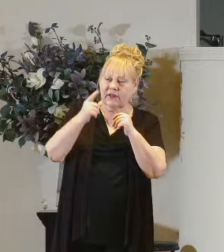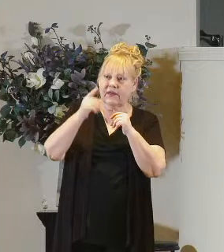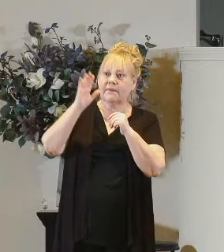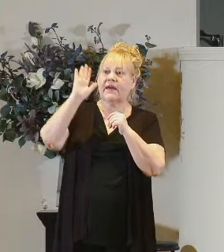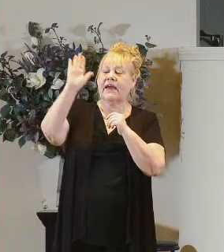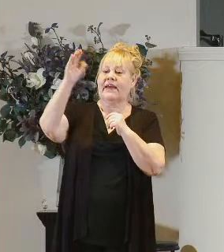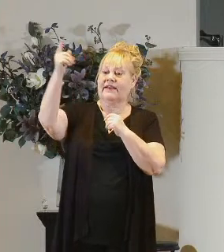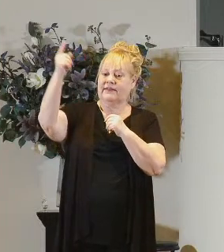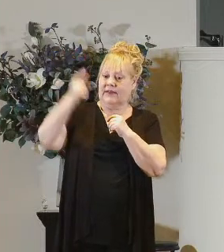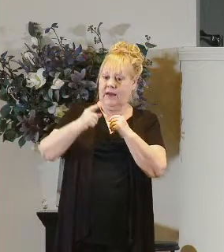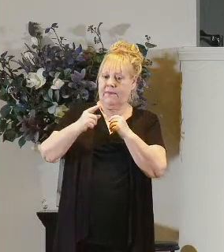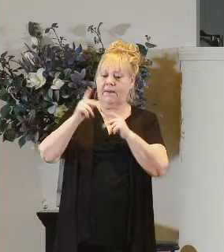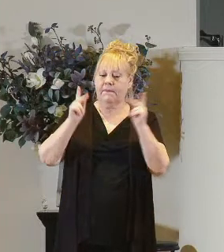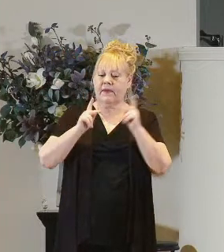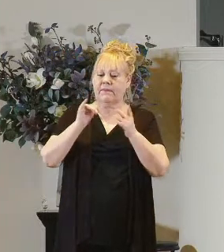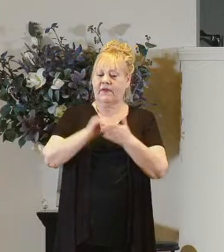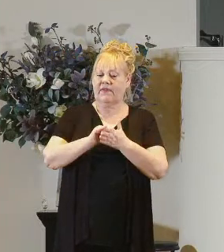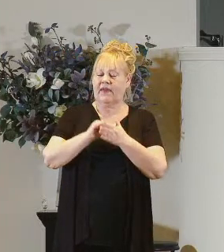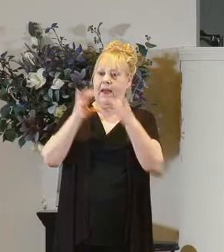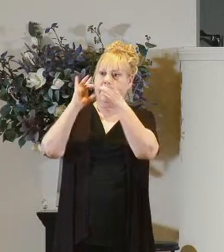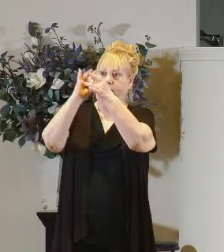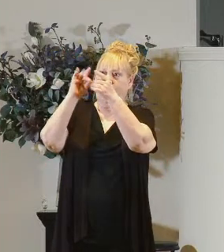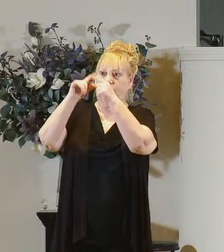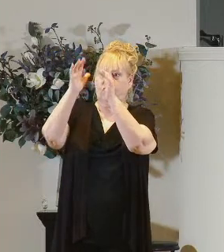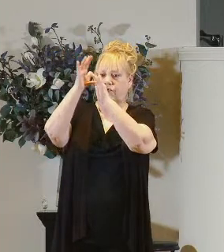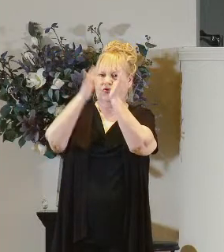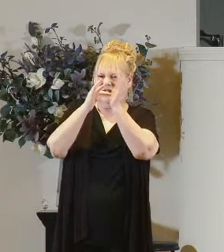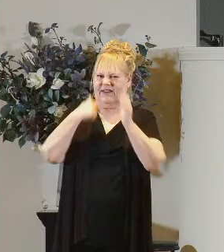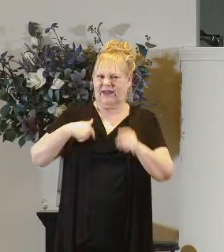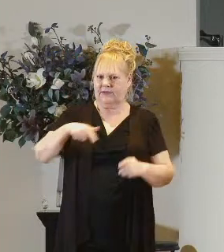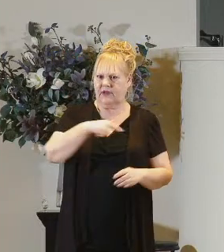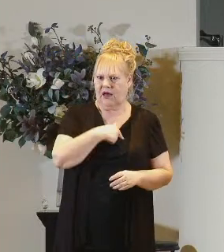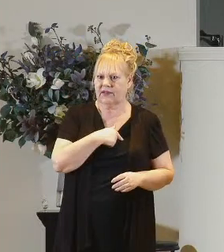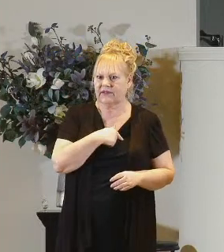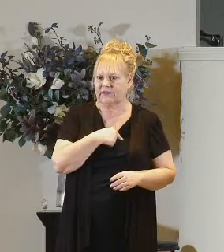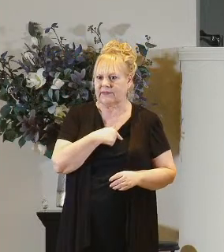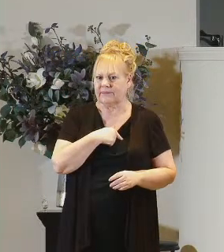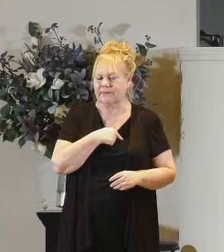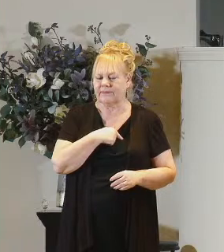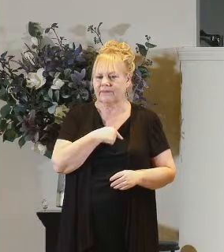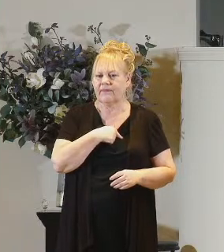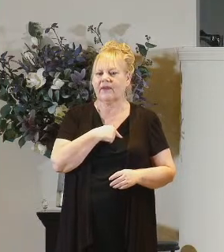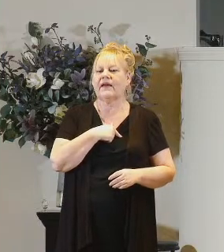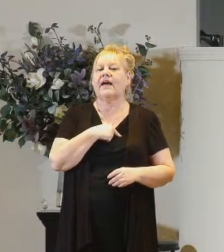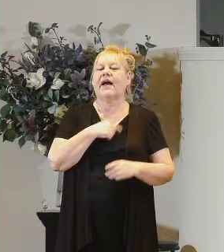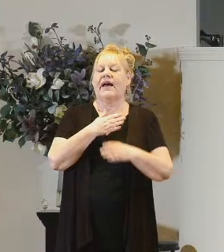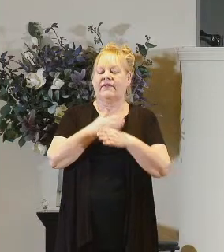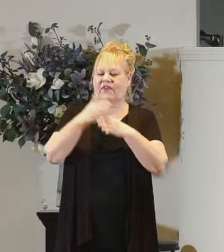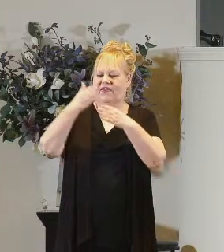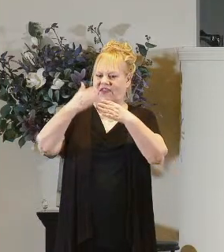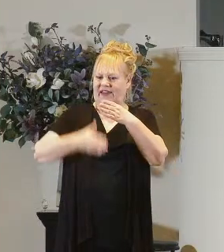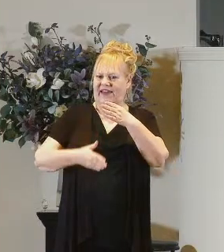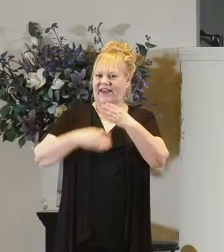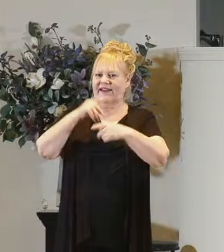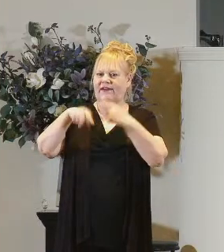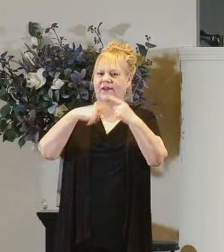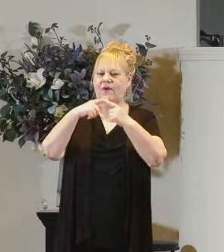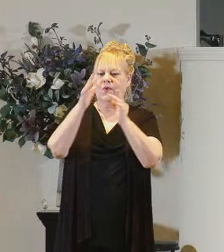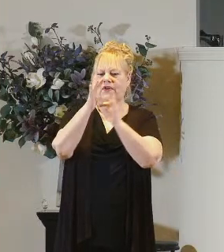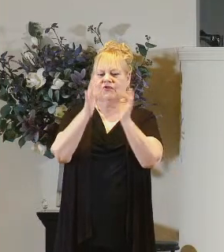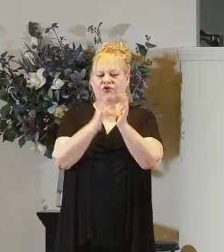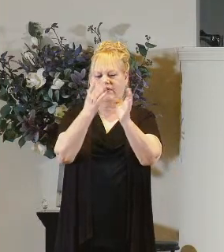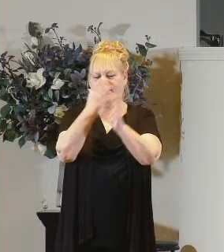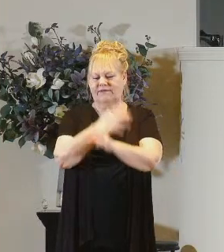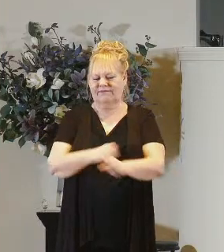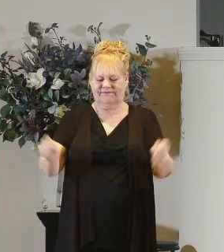his coming those who belong to christ that's us and then comes the end when he delivers the